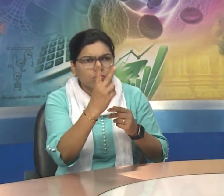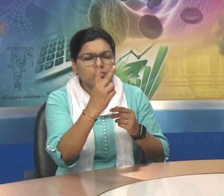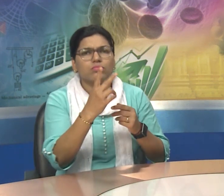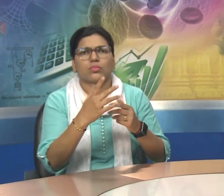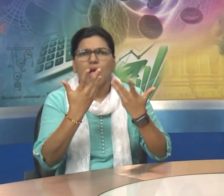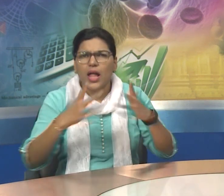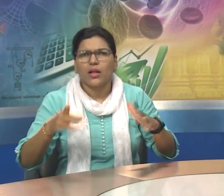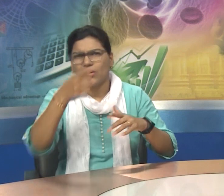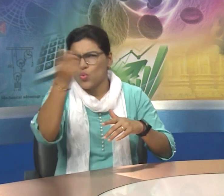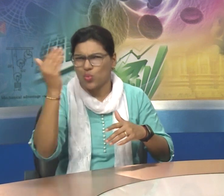No. Test.